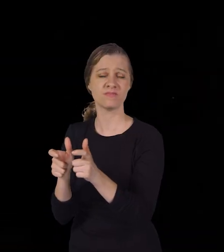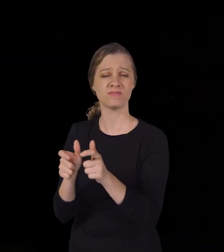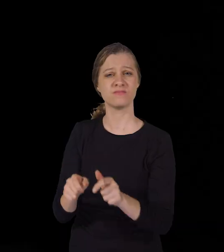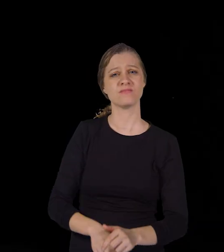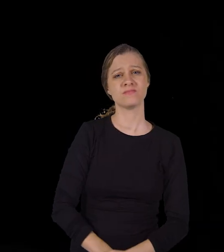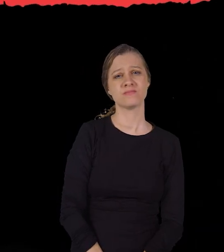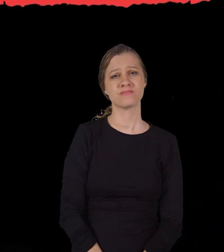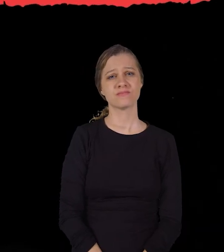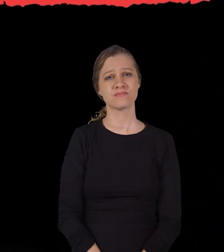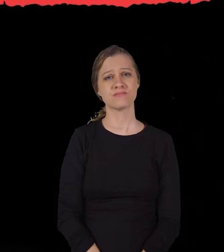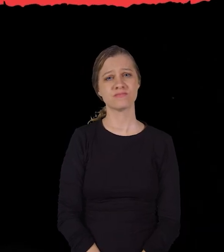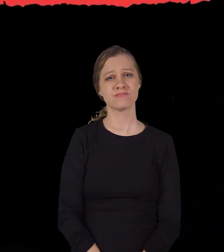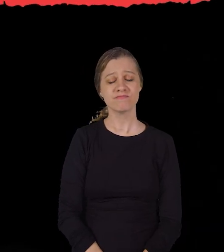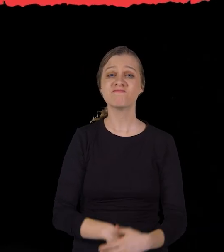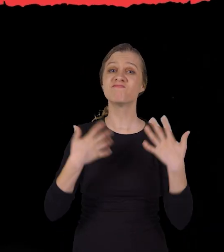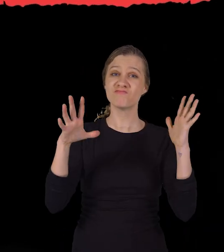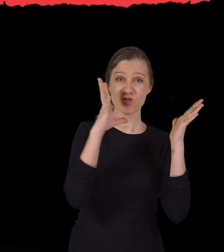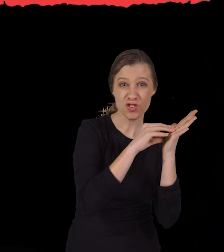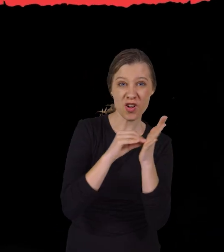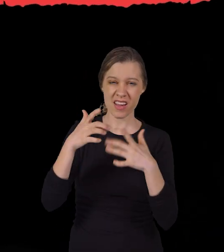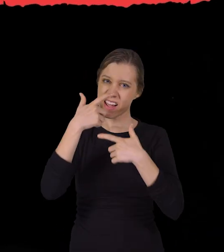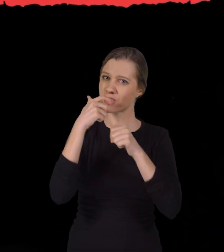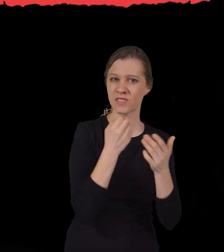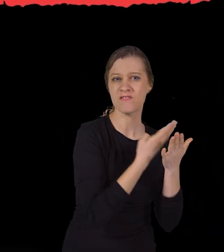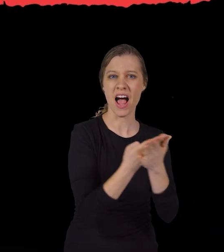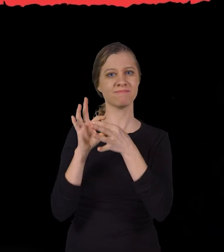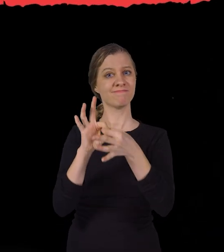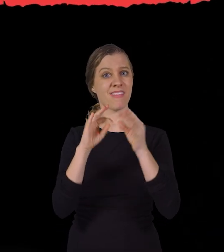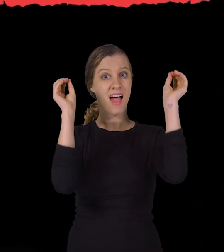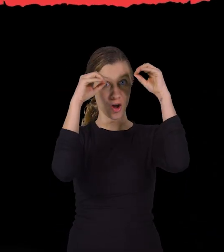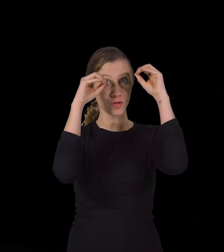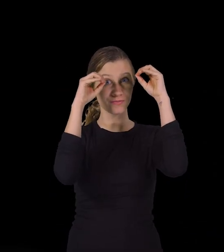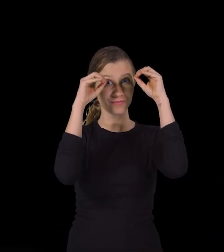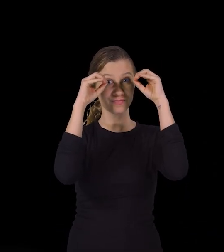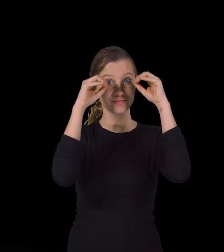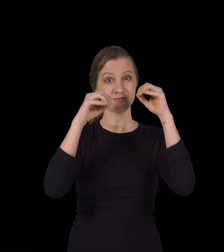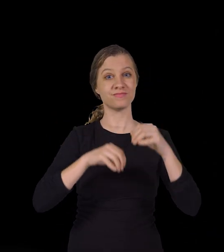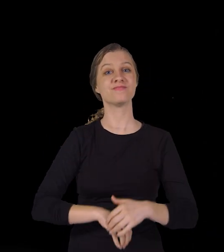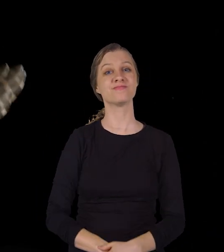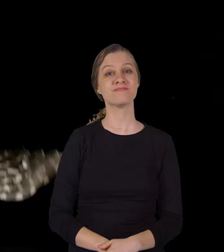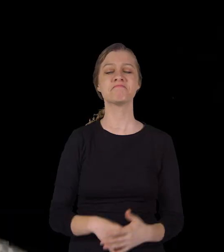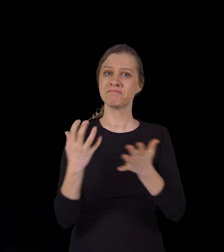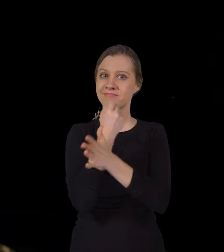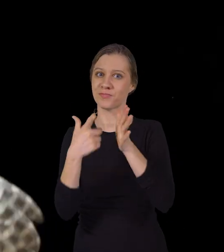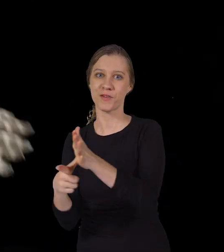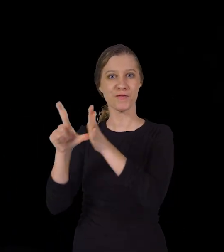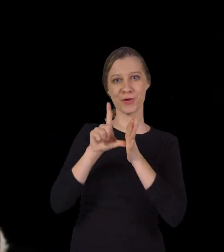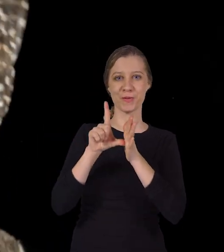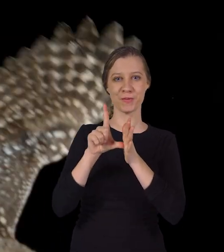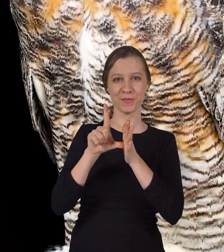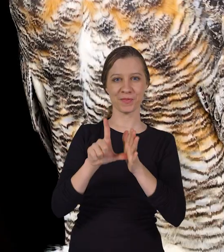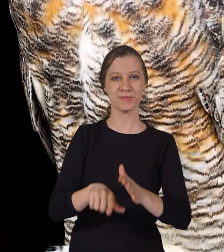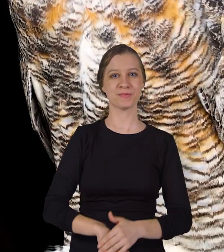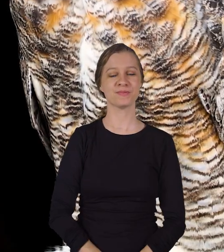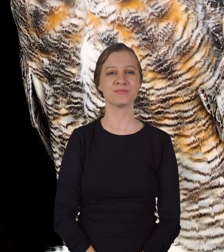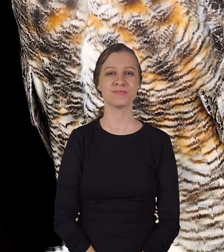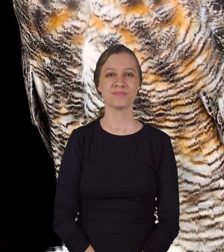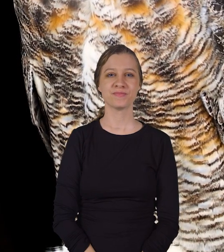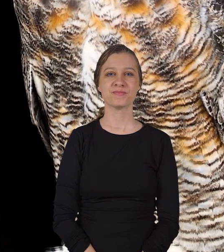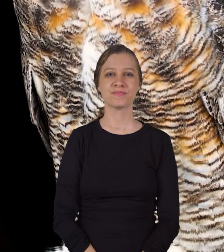We have learned some interesting facts about owls. Let's review! Why does the author